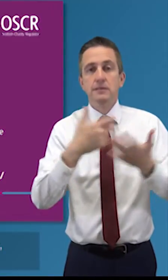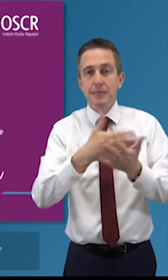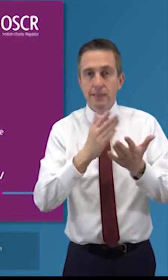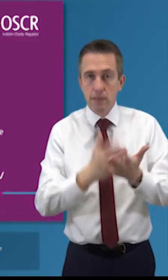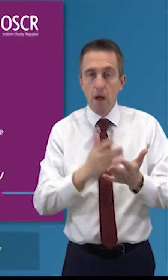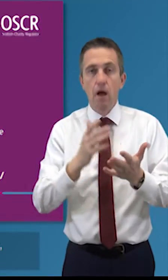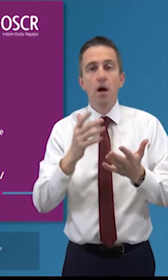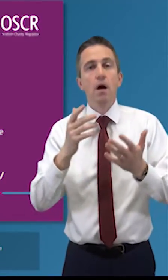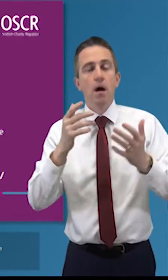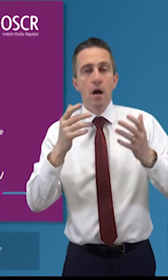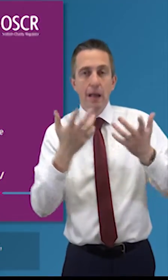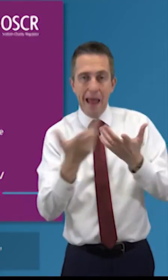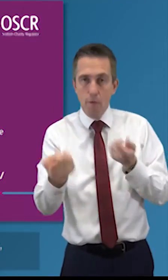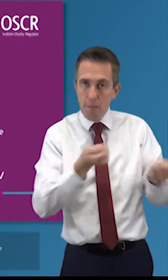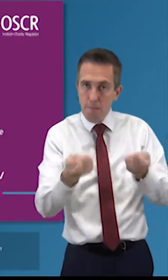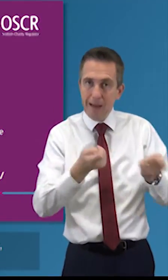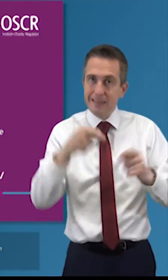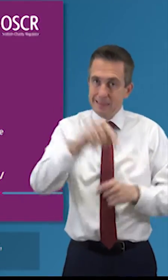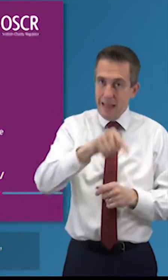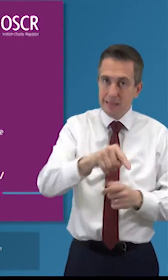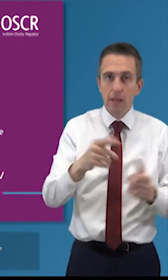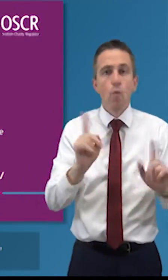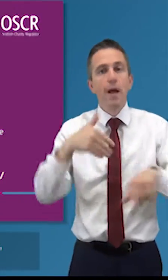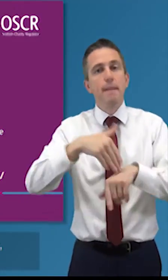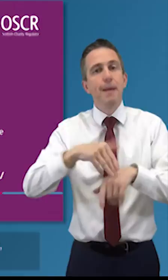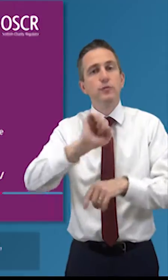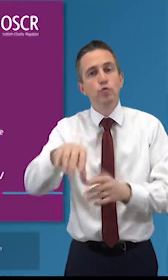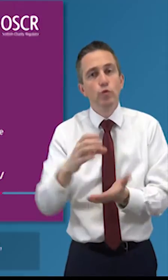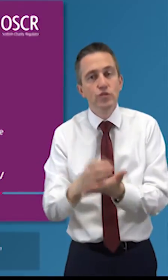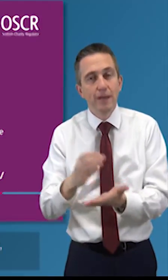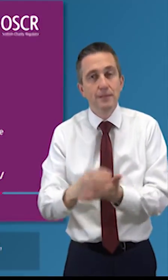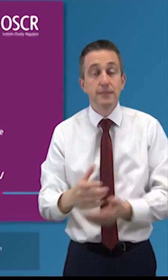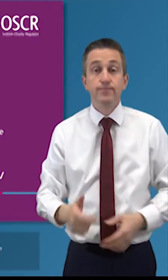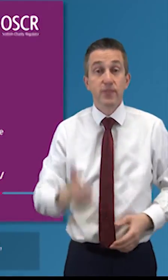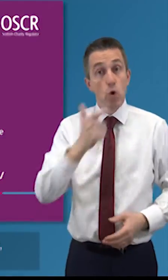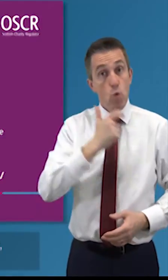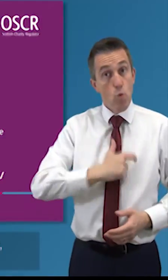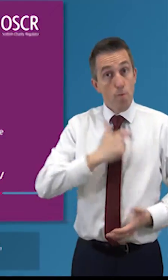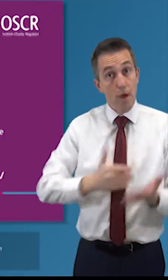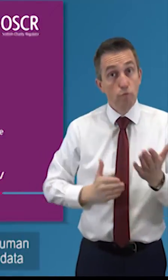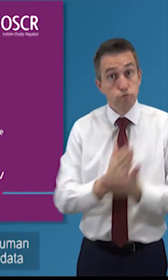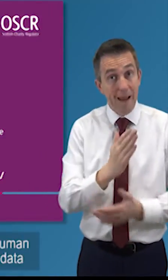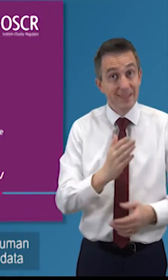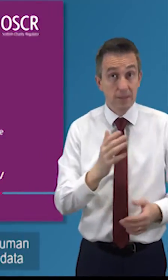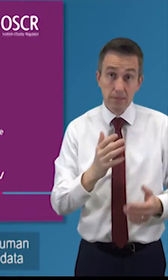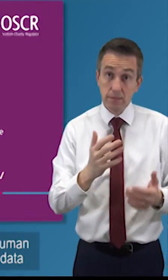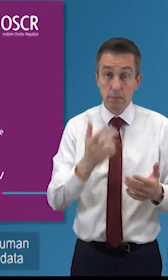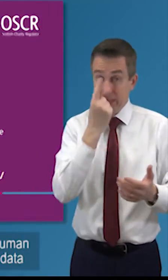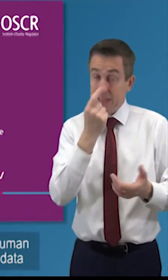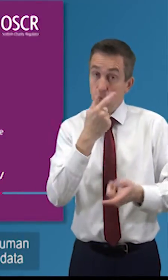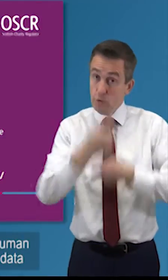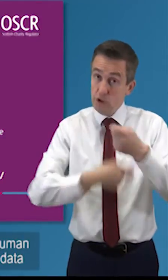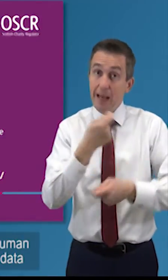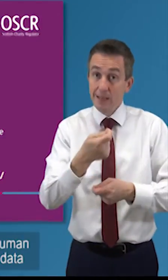drugs uh and and all sorts of factors there how does that bear on your charity human rights there will be changes